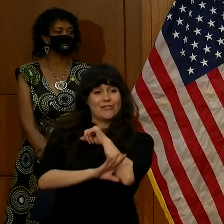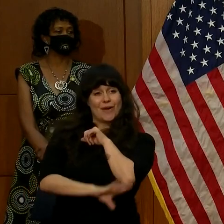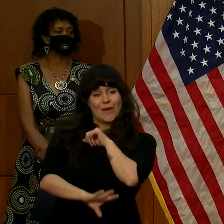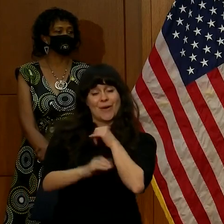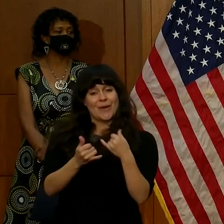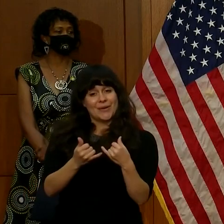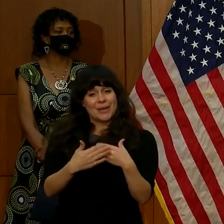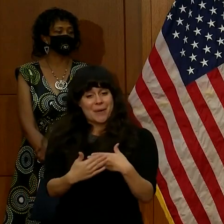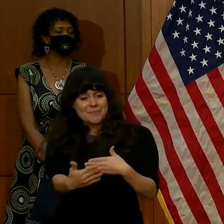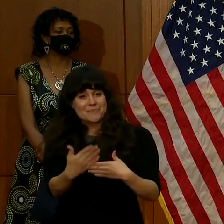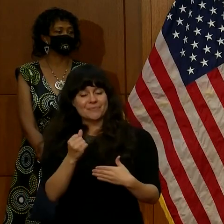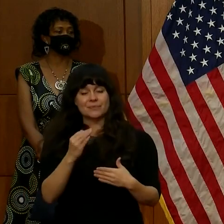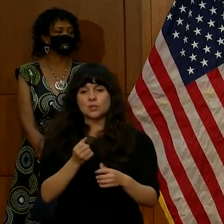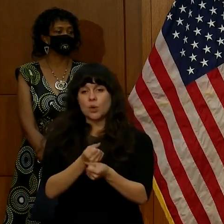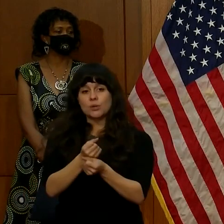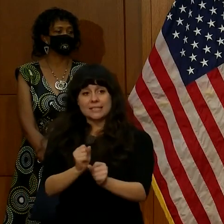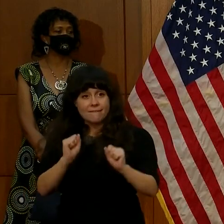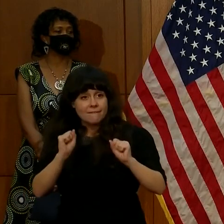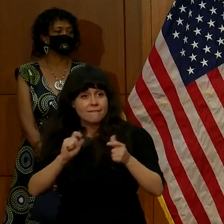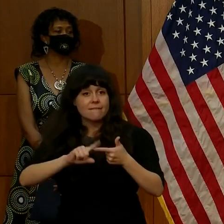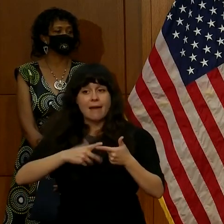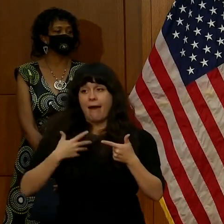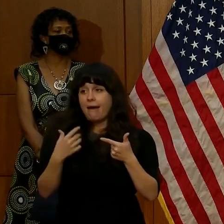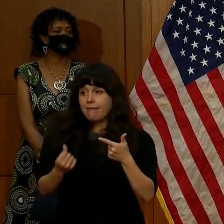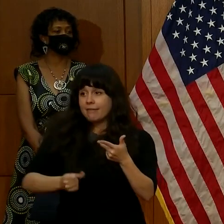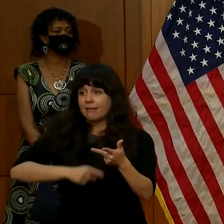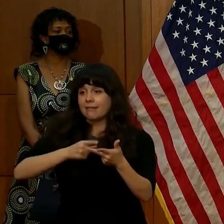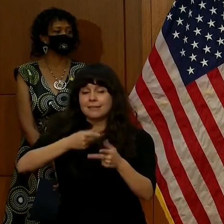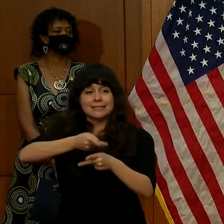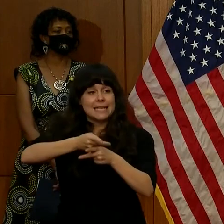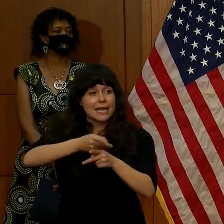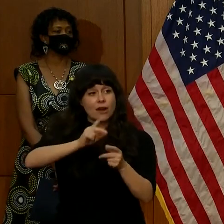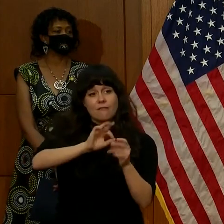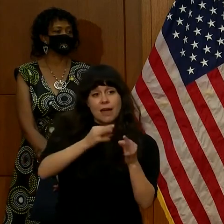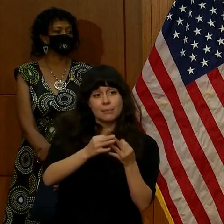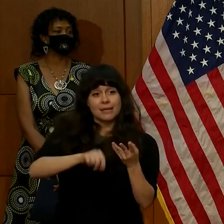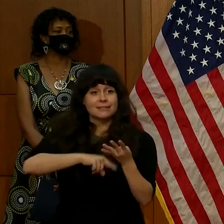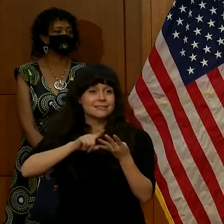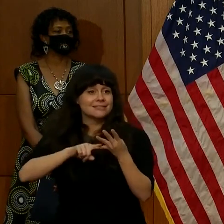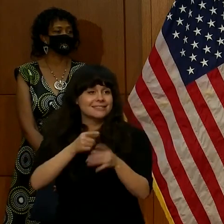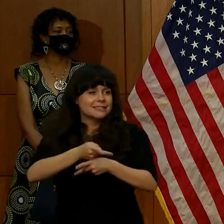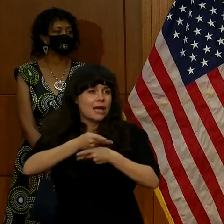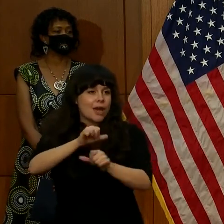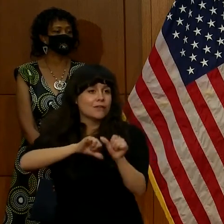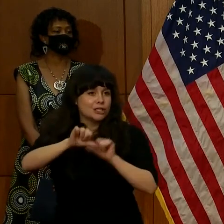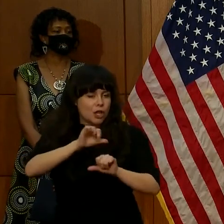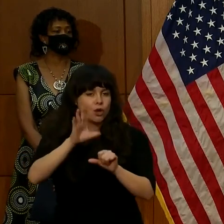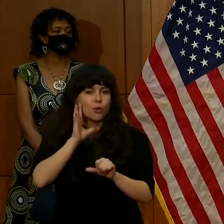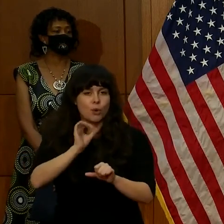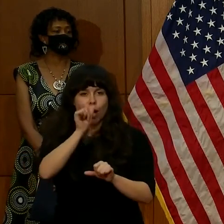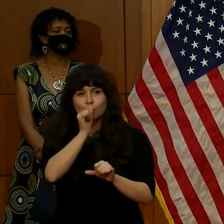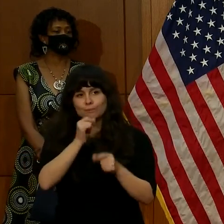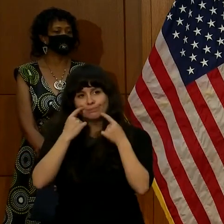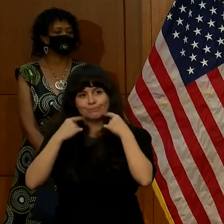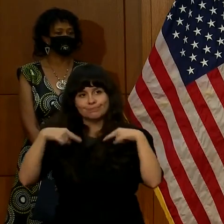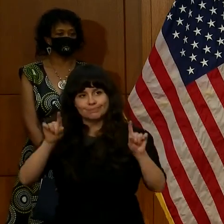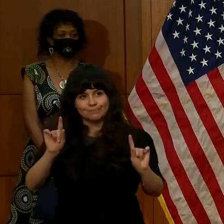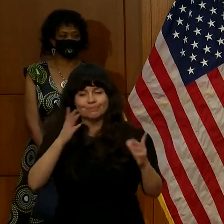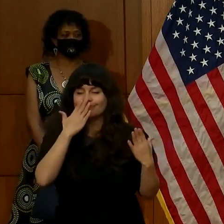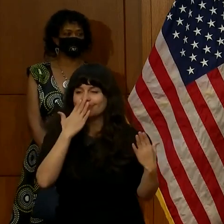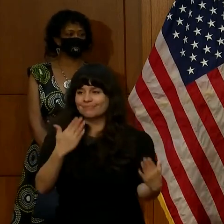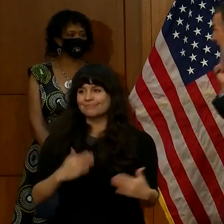And so stay safe, stay healthy, take care of your families, and take care of each other. And we'll get through this together. So thank you all very much.